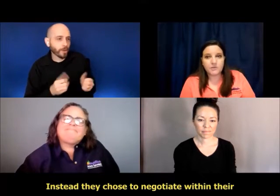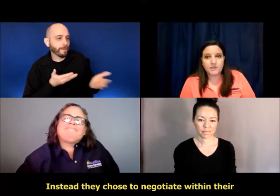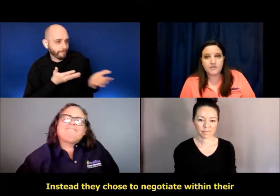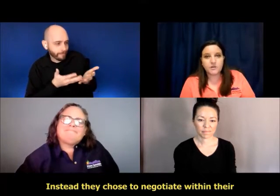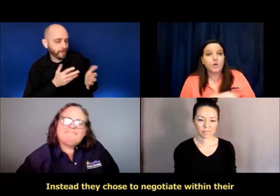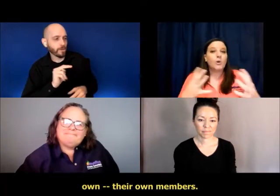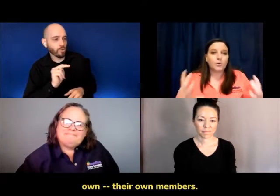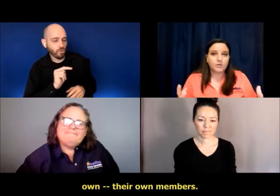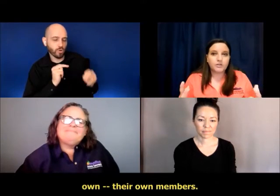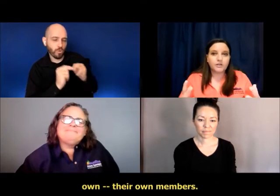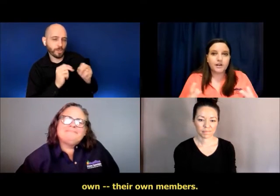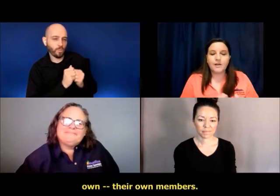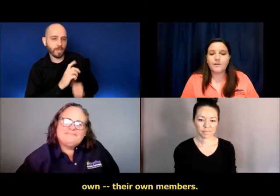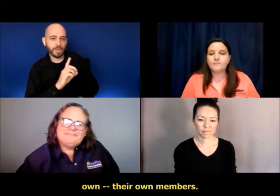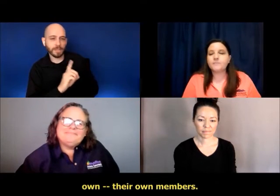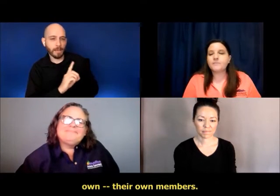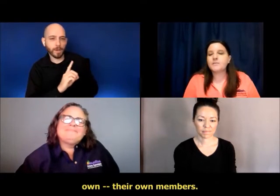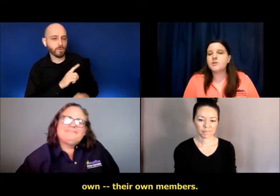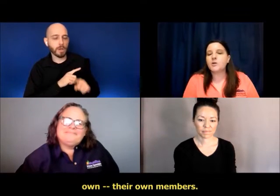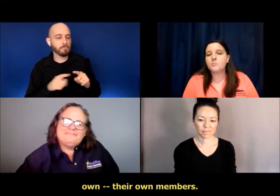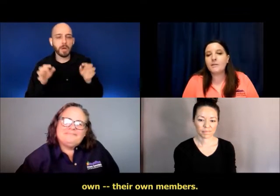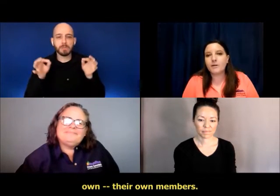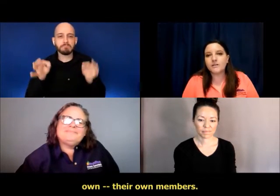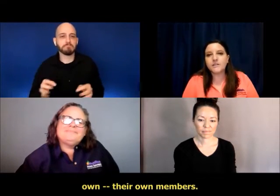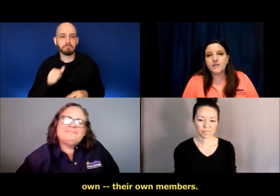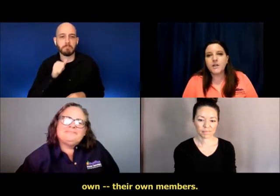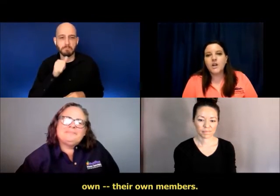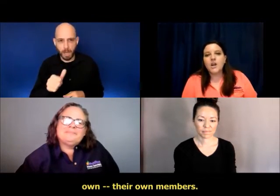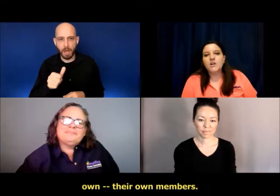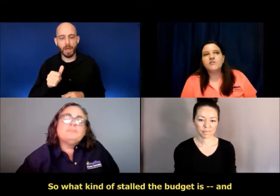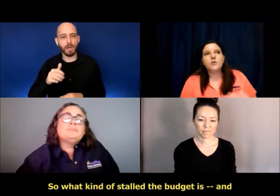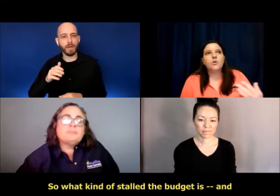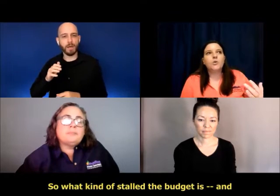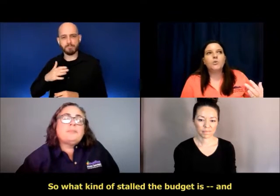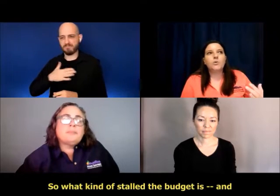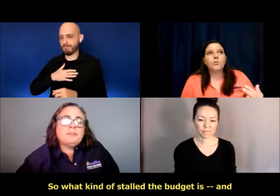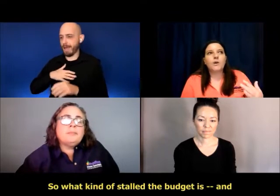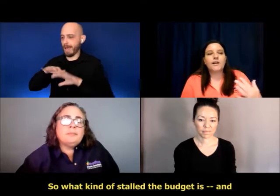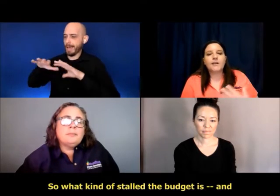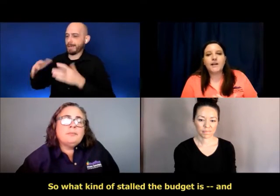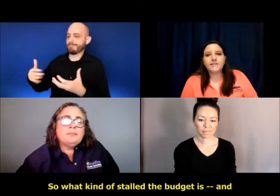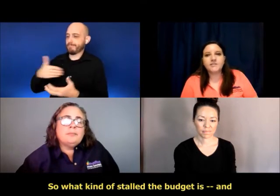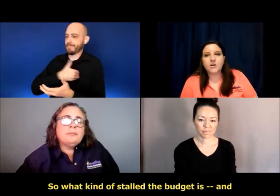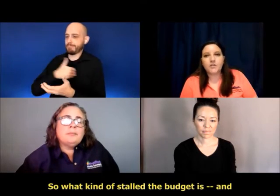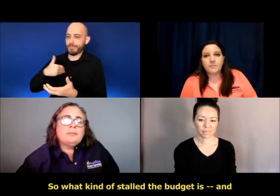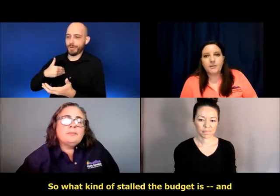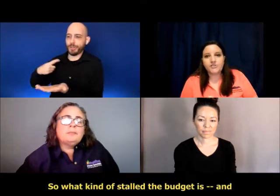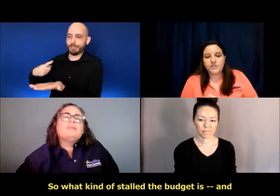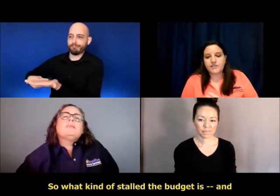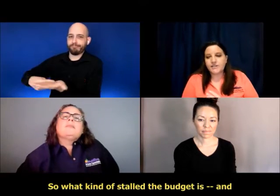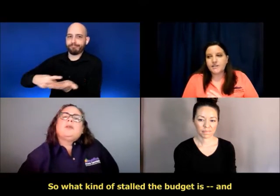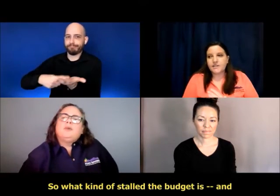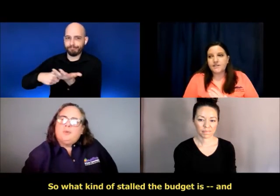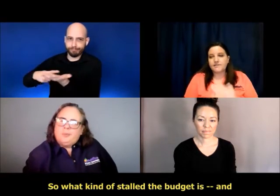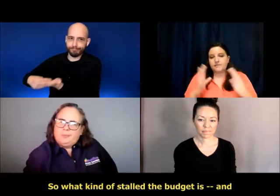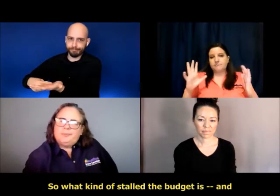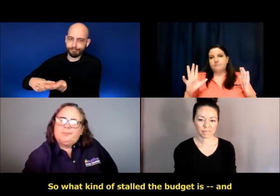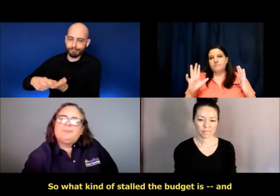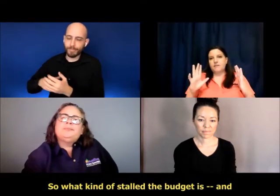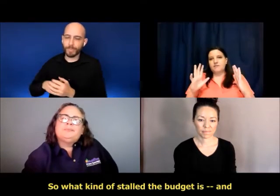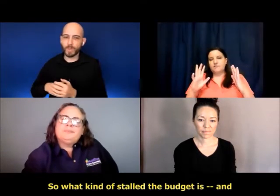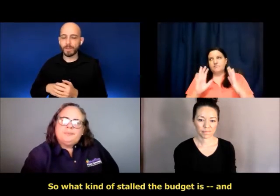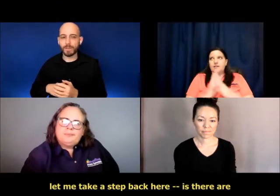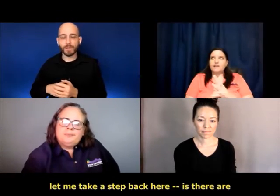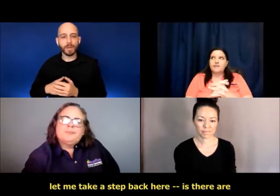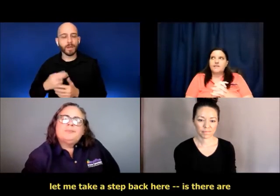negotiate within their own members. So, what kind of stalled the budget is,